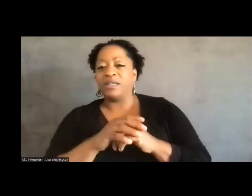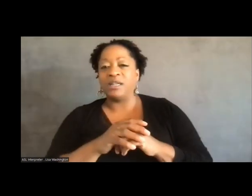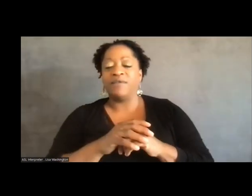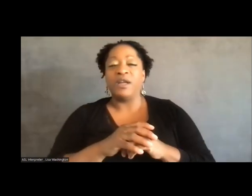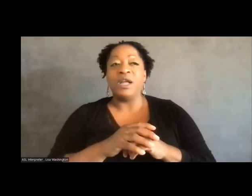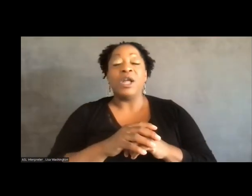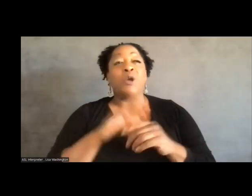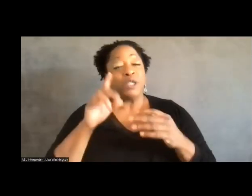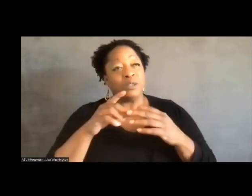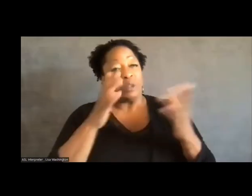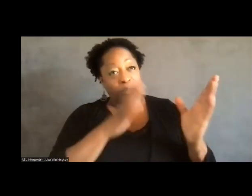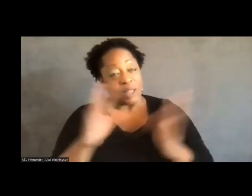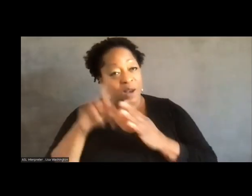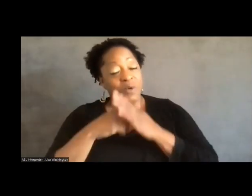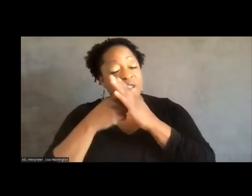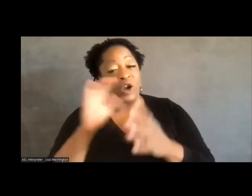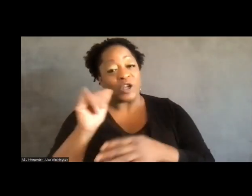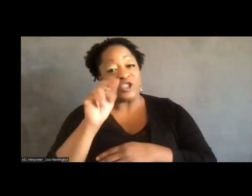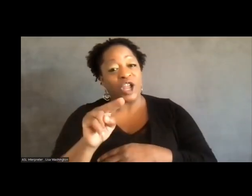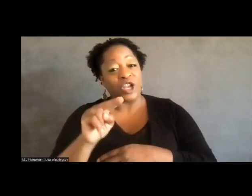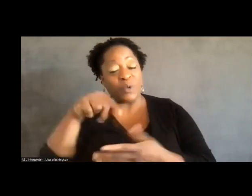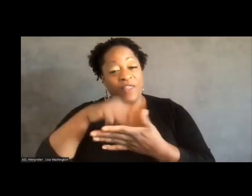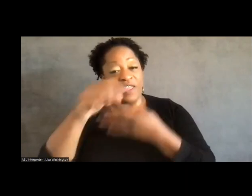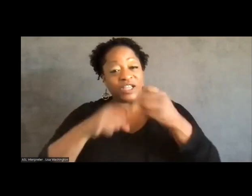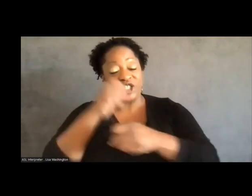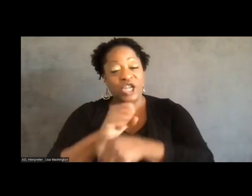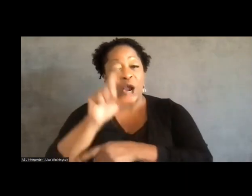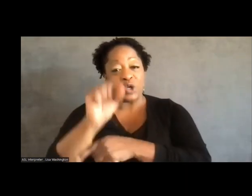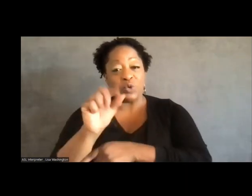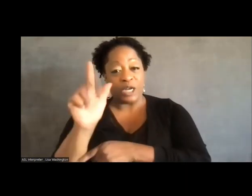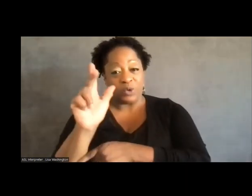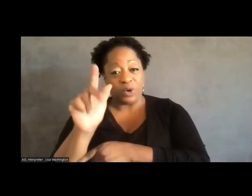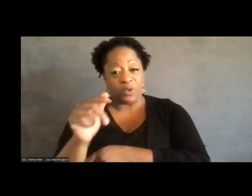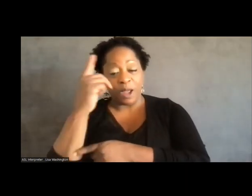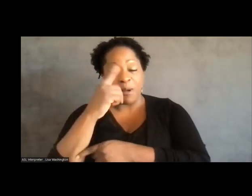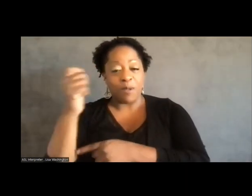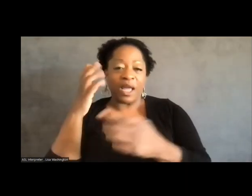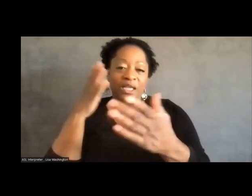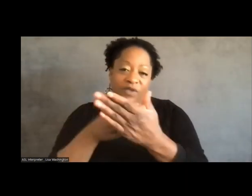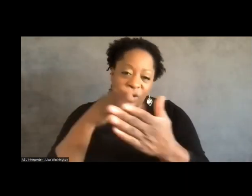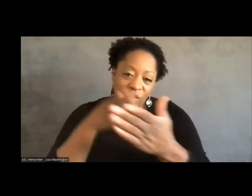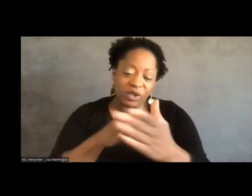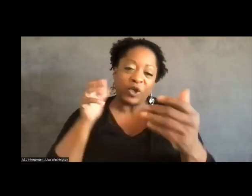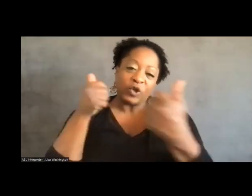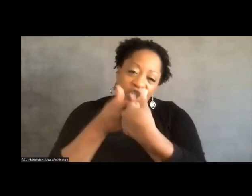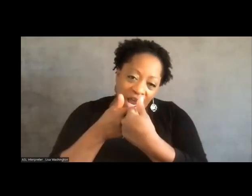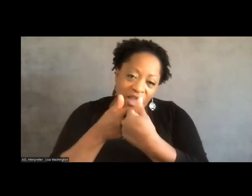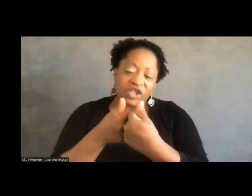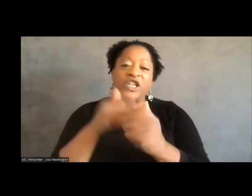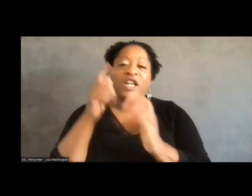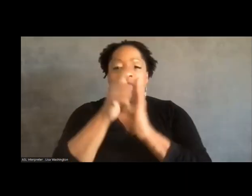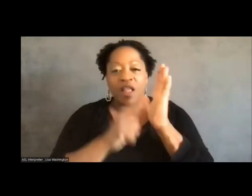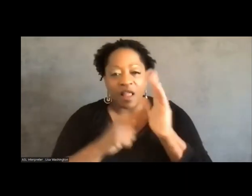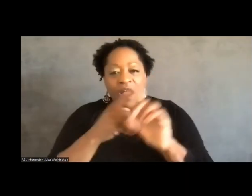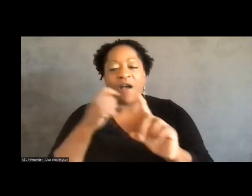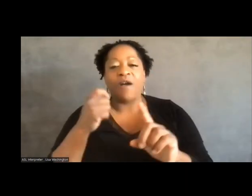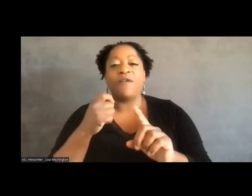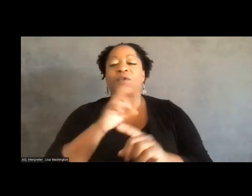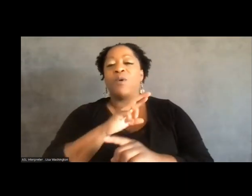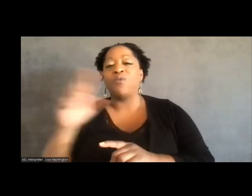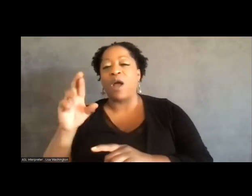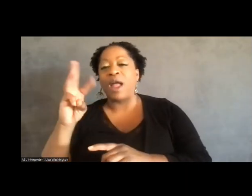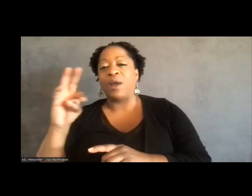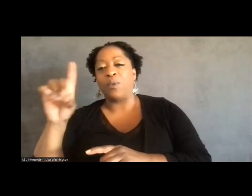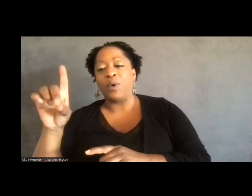be in effect as of January of this year. But because of lawsuits challenging the law from right wing forces,